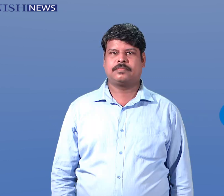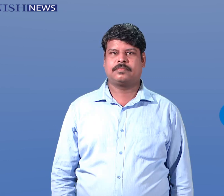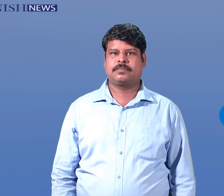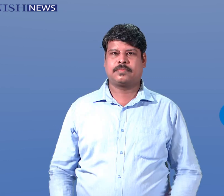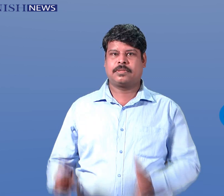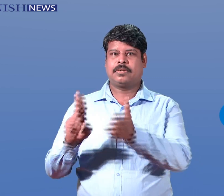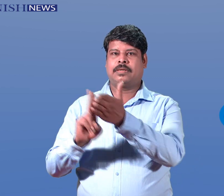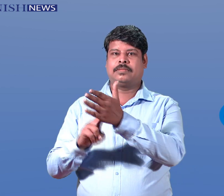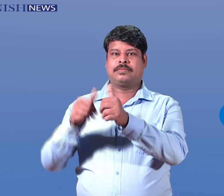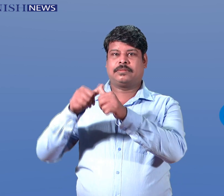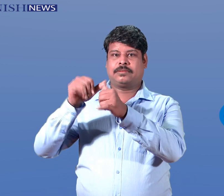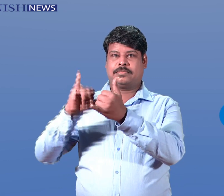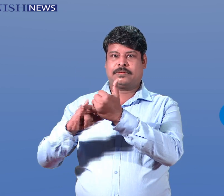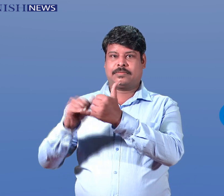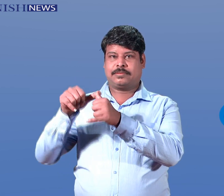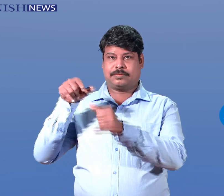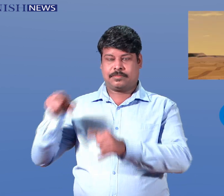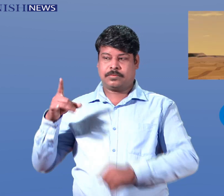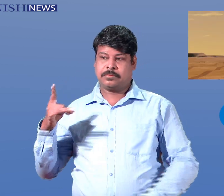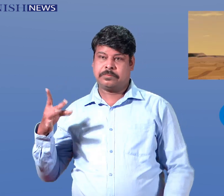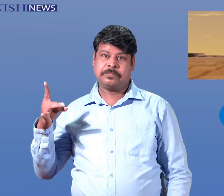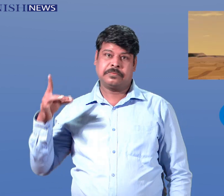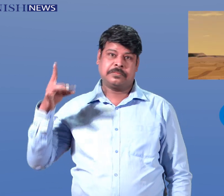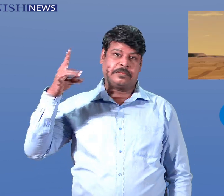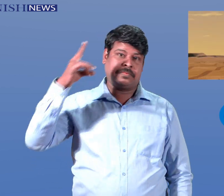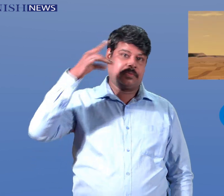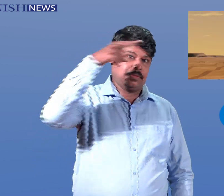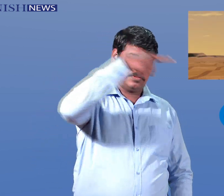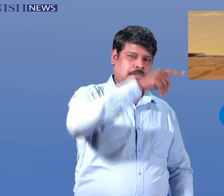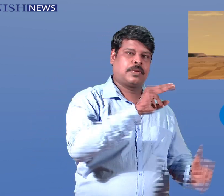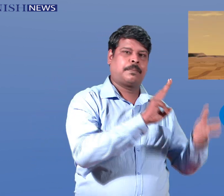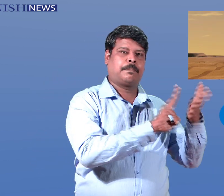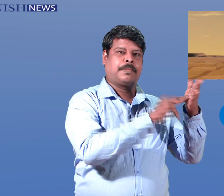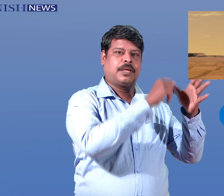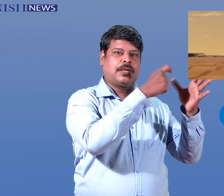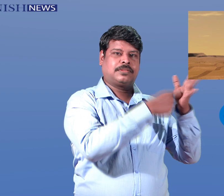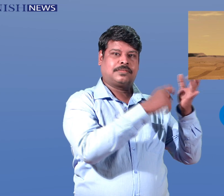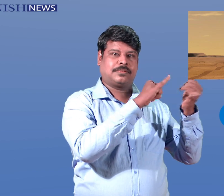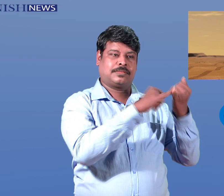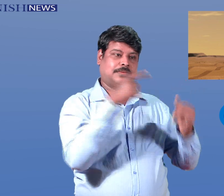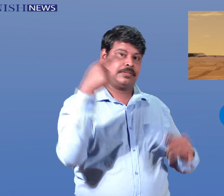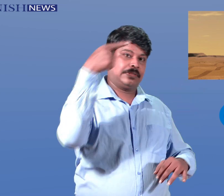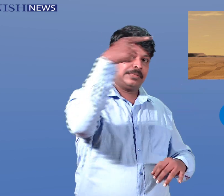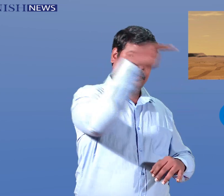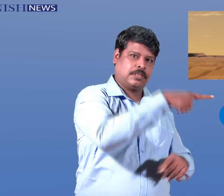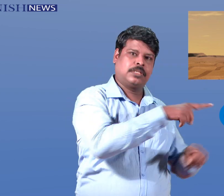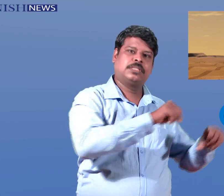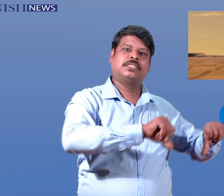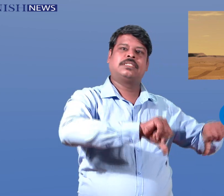NASA's Ingenuity Mars Helicopter Succeeds in Historic First Flight